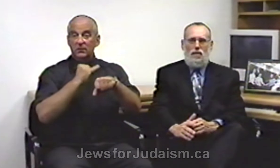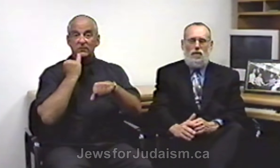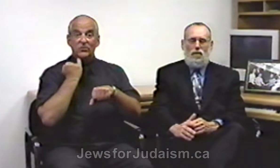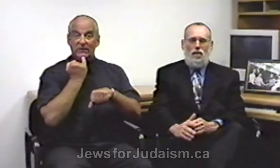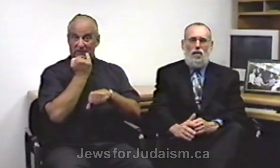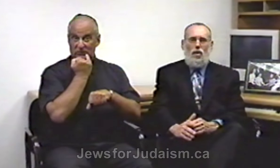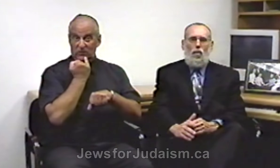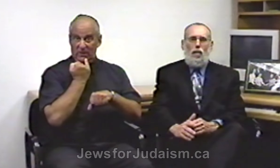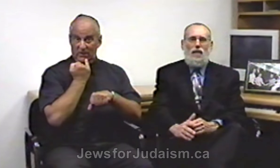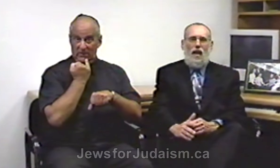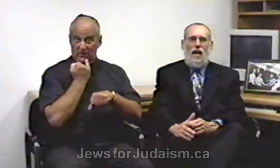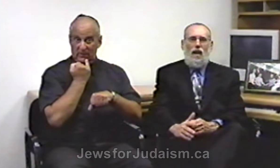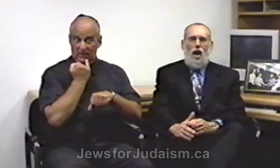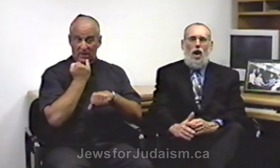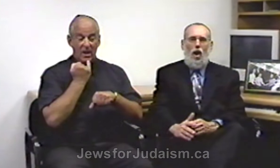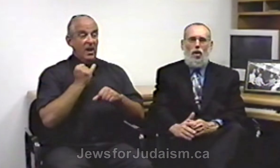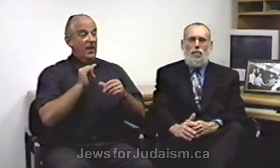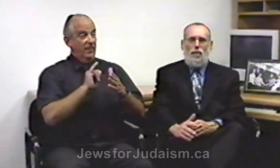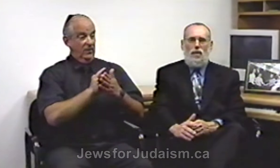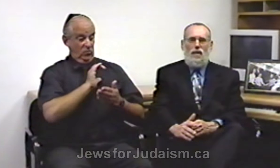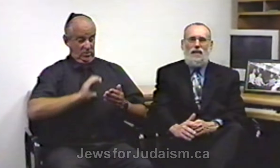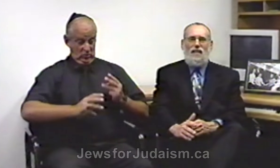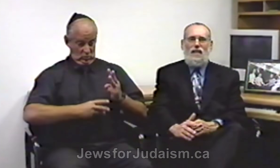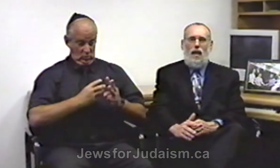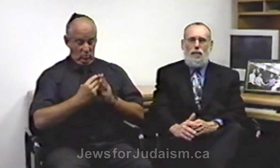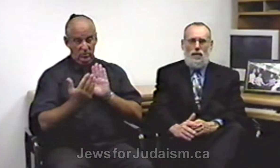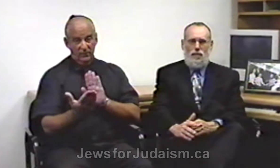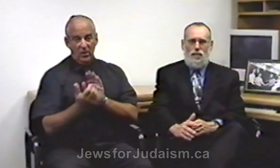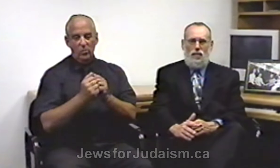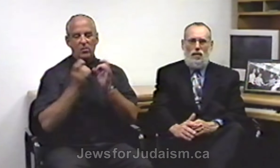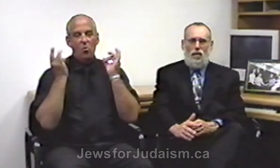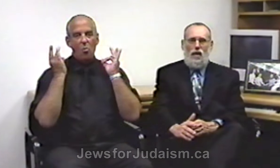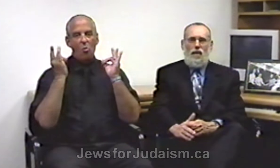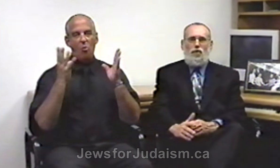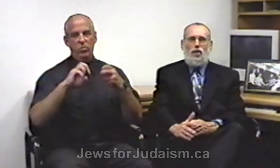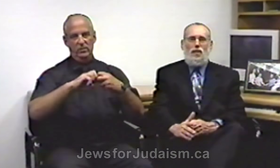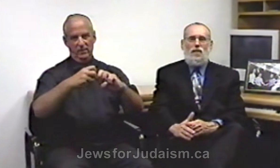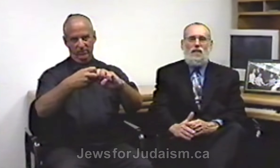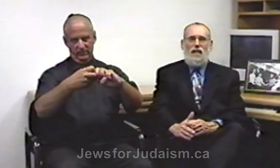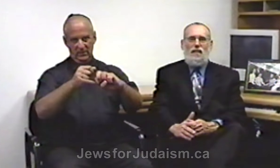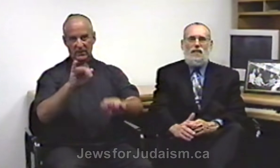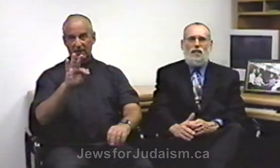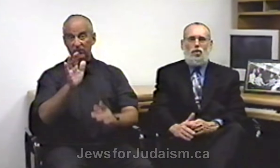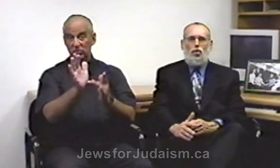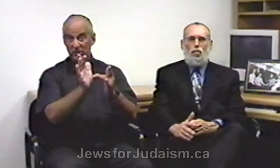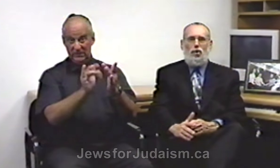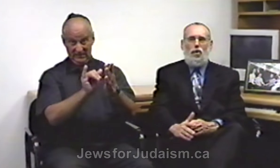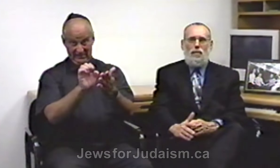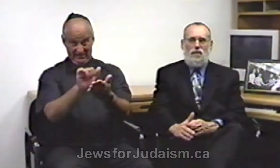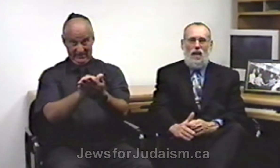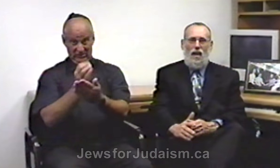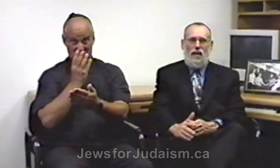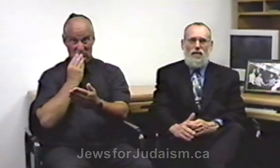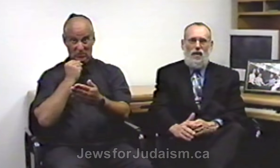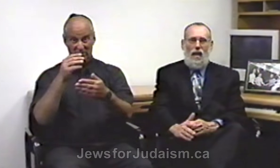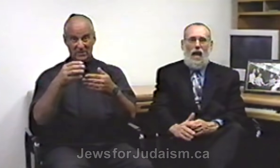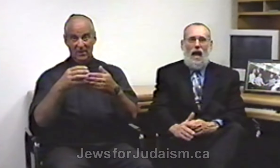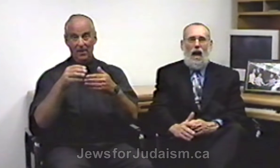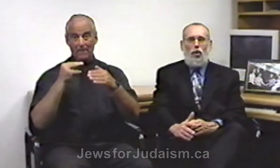with a horrible dilemma. If Jesus is this Jewish Messiah, how